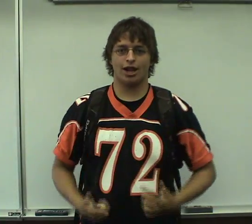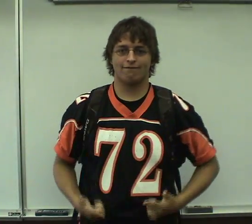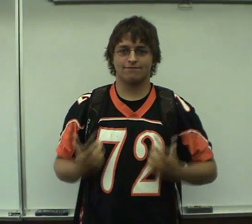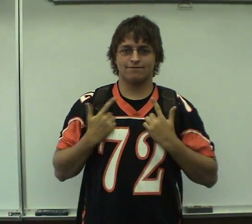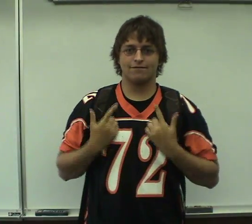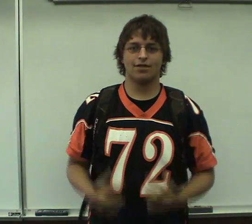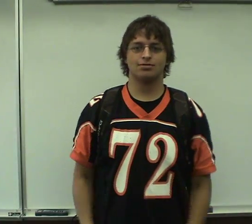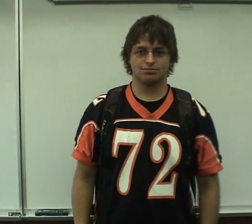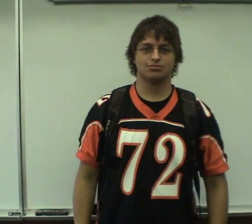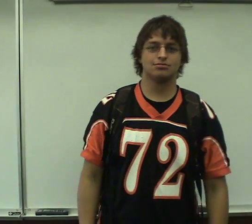No!